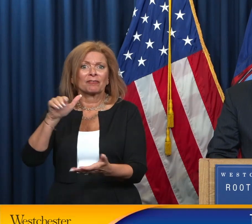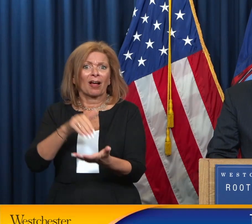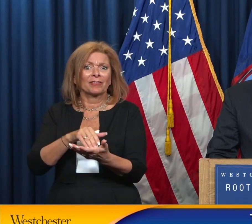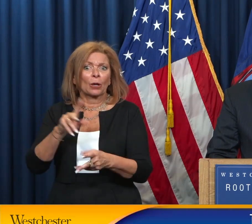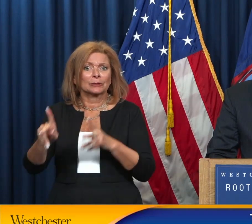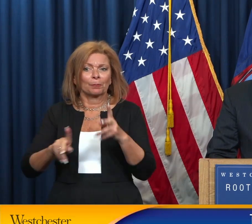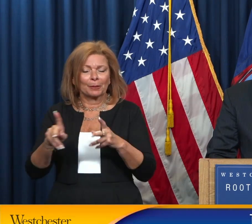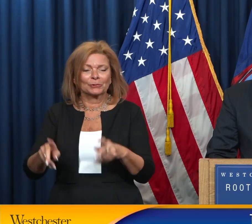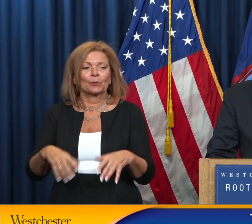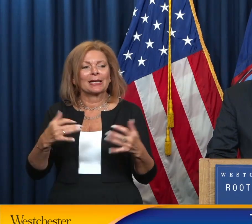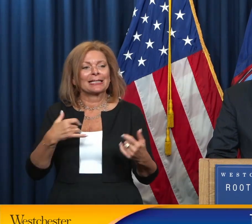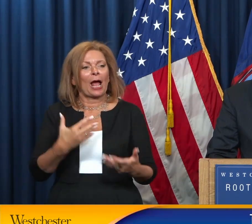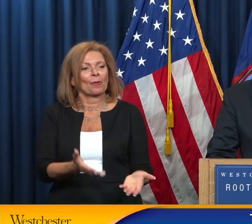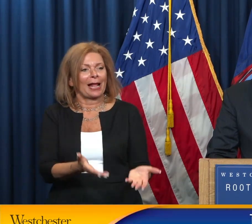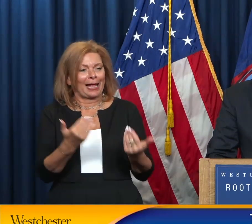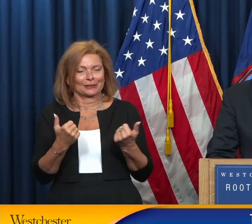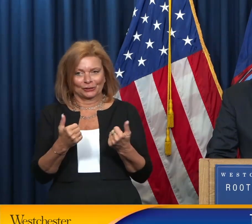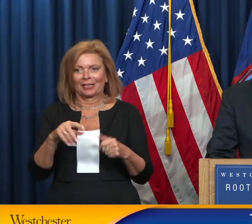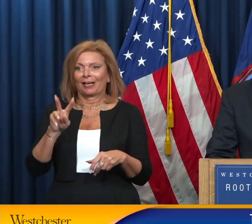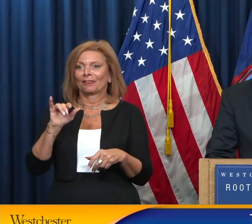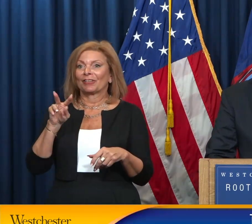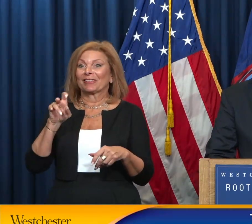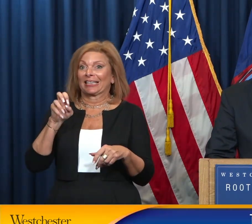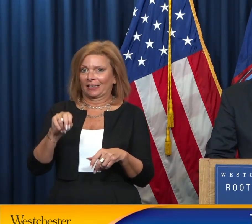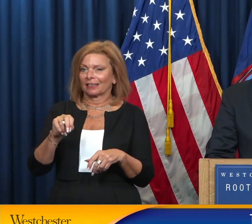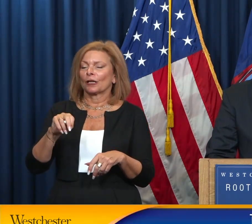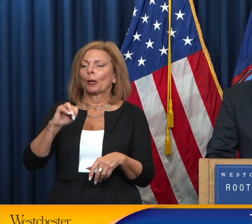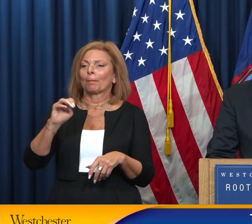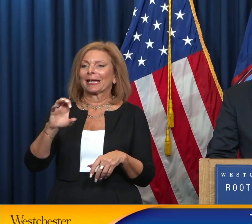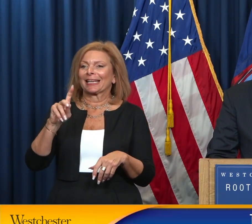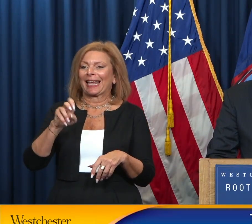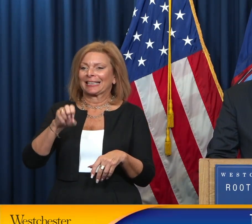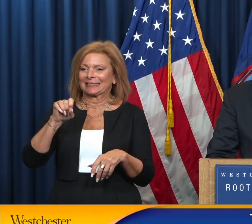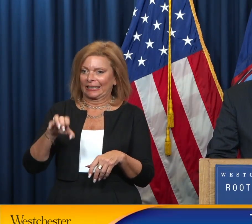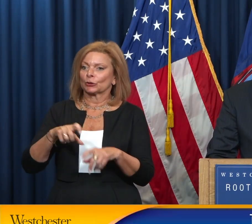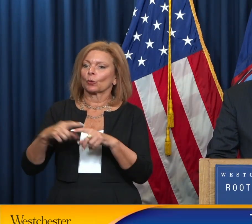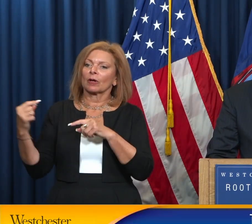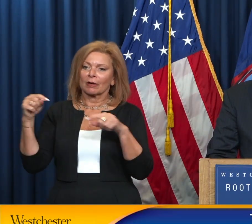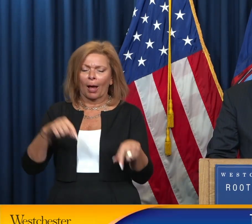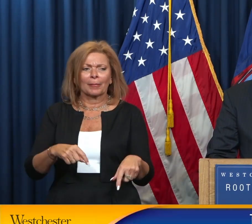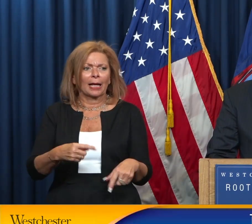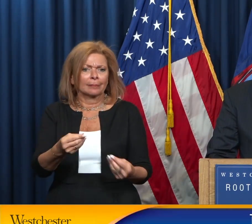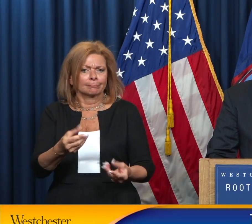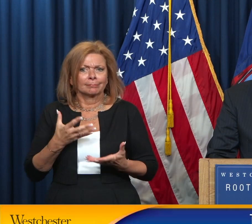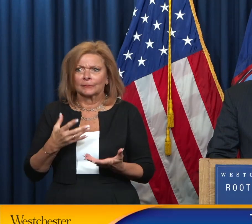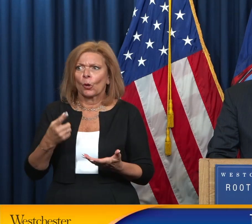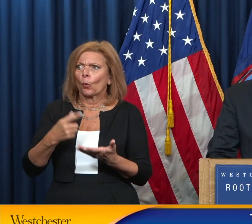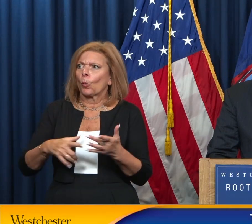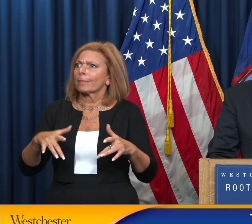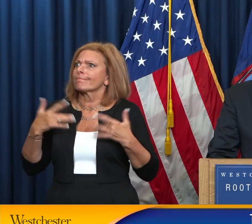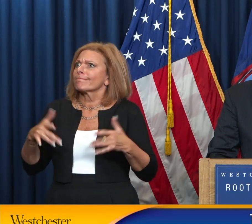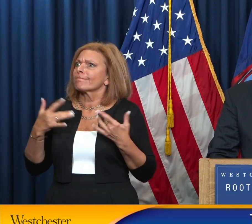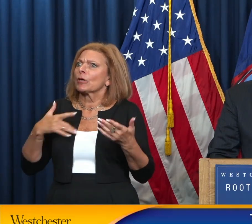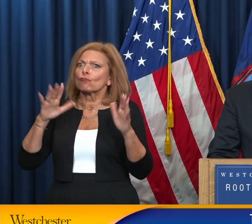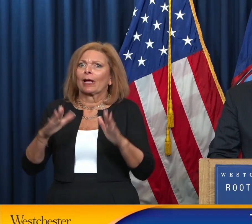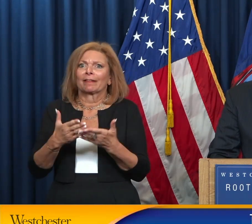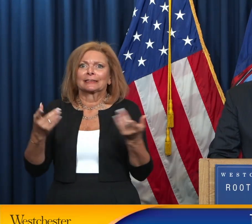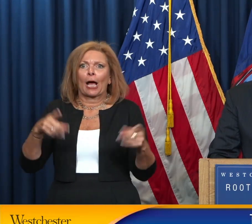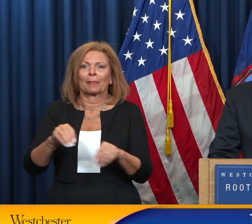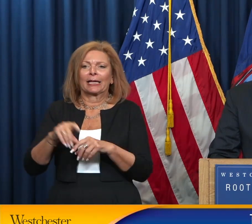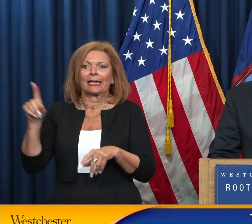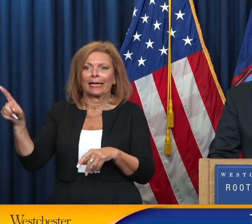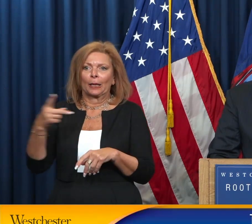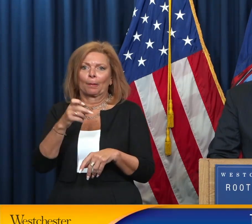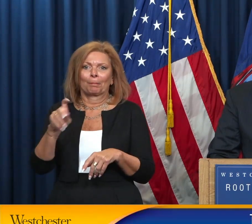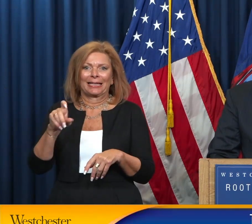Vivian McKenzie to come up and tell us an update of all the news and great things that happened in the city of Peekskill. We know they have their downtown